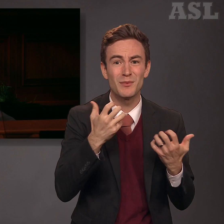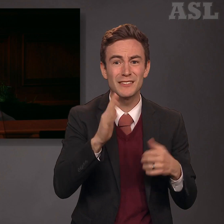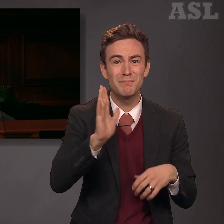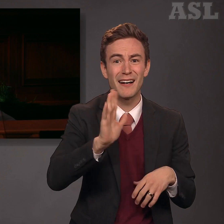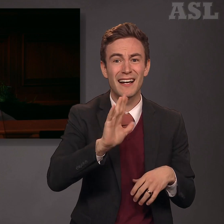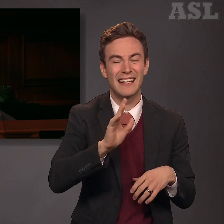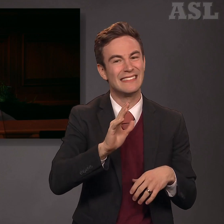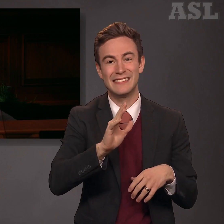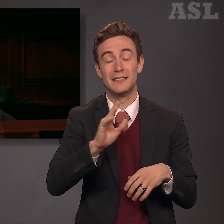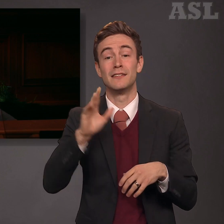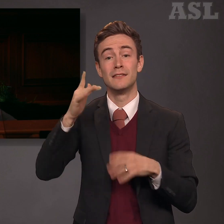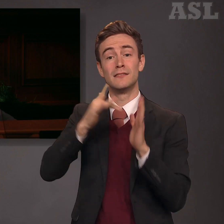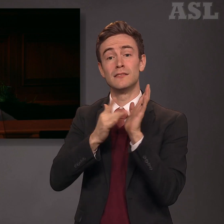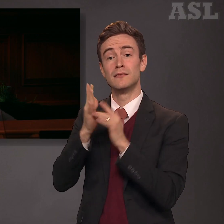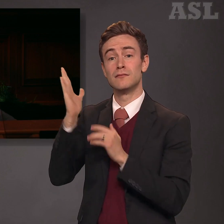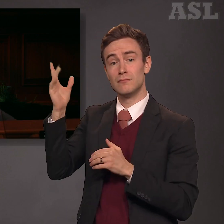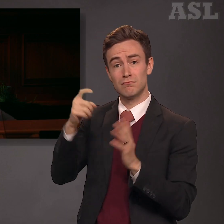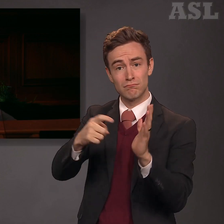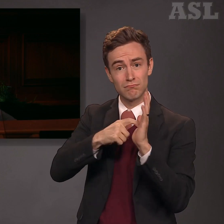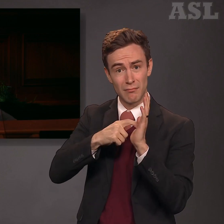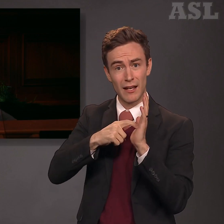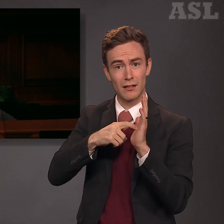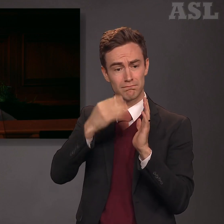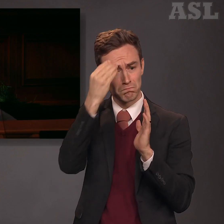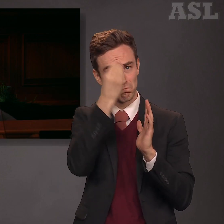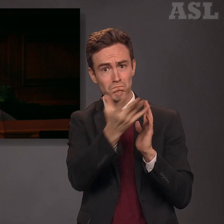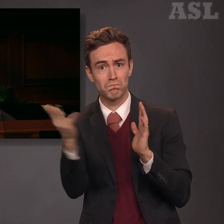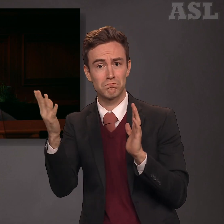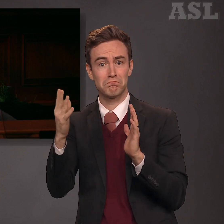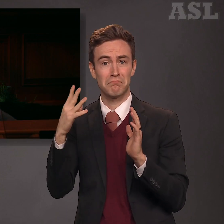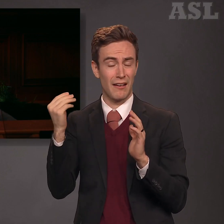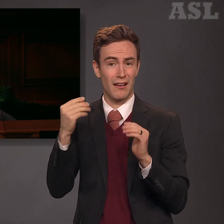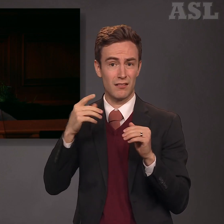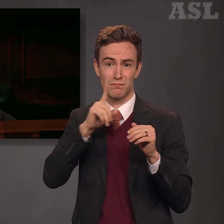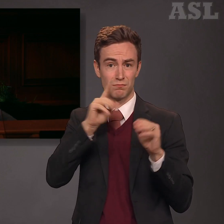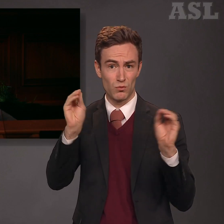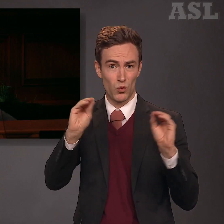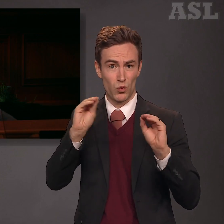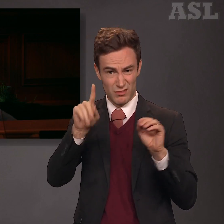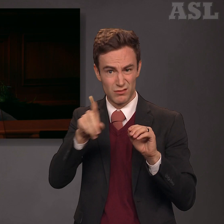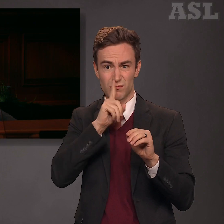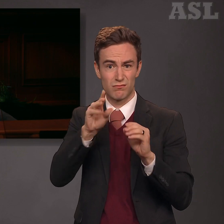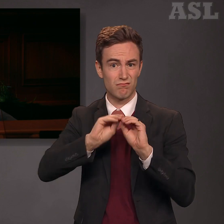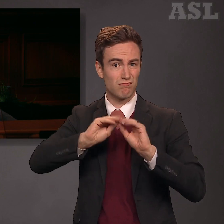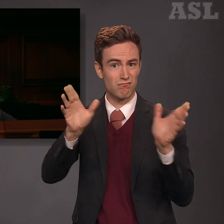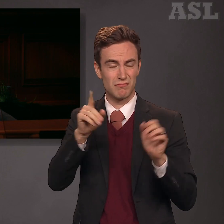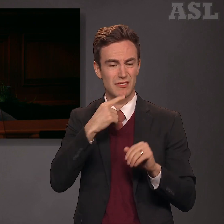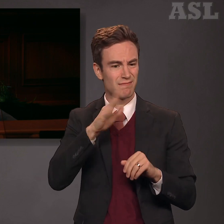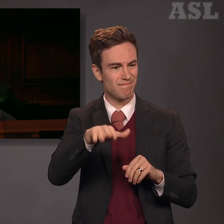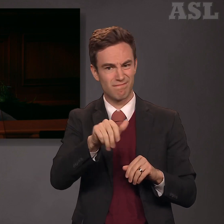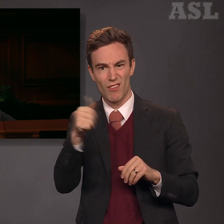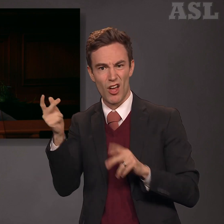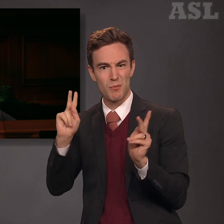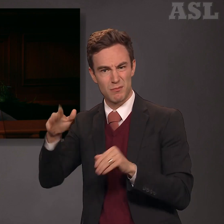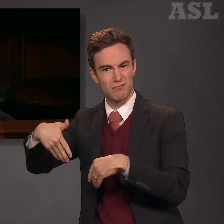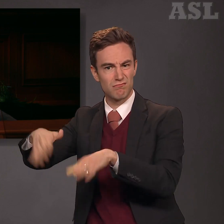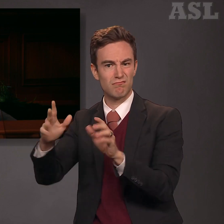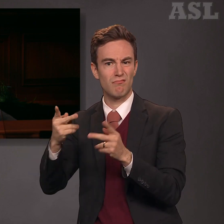and unequivocal. Leave that to others, he said, no man having put his hand to the plow and